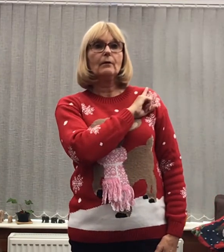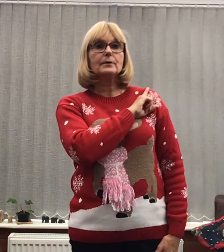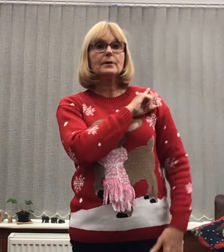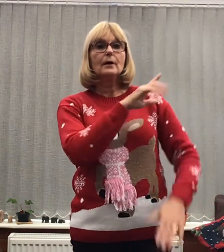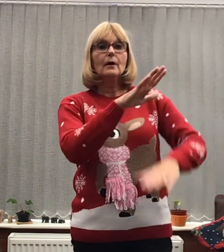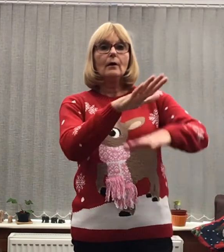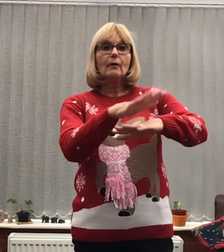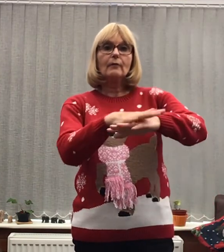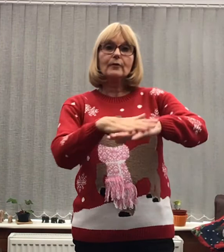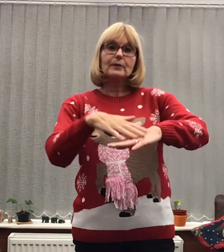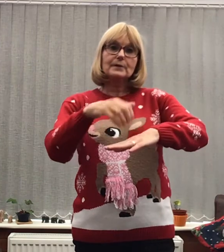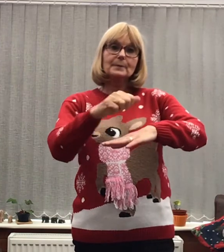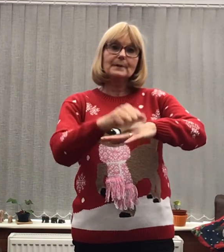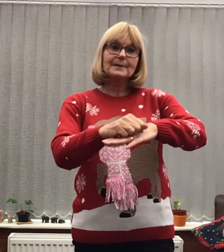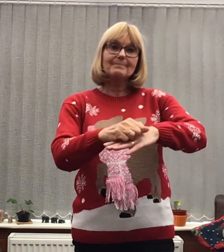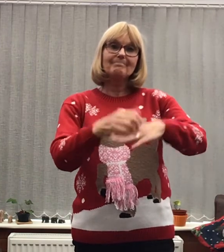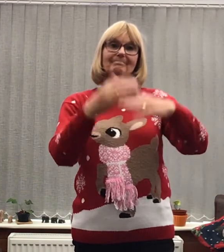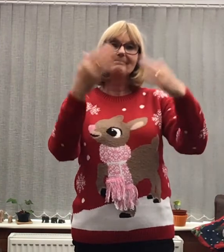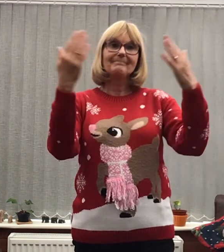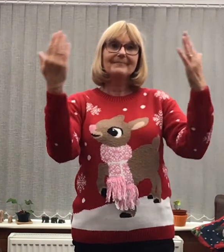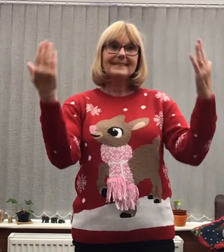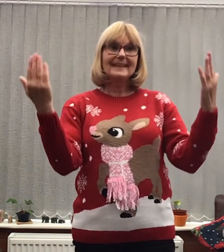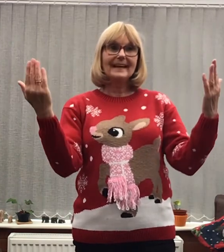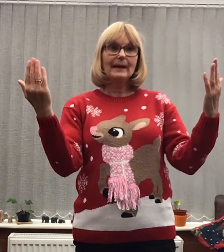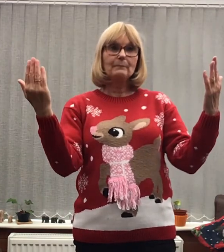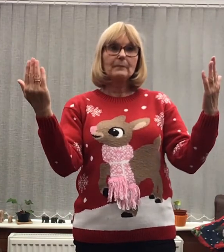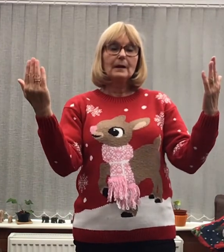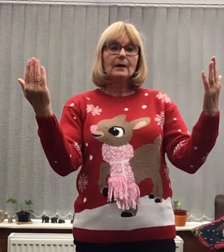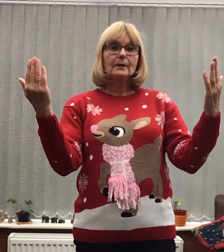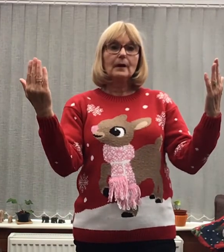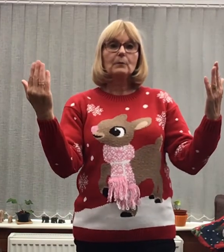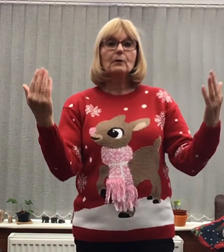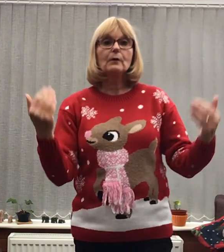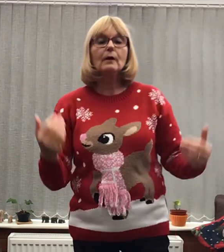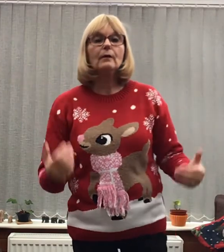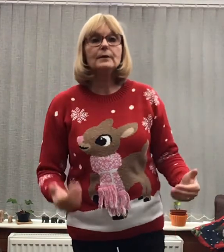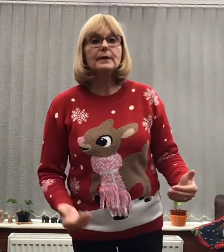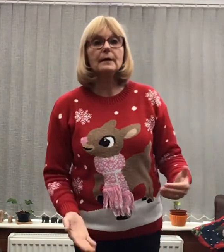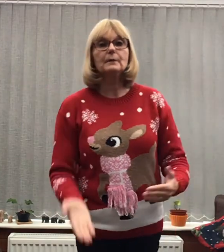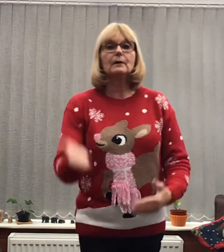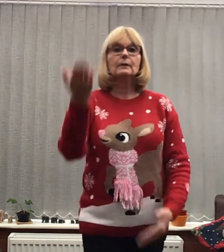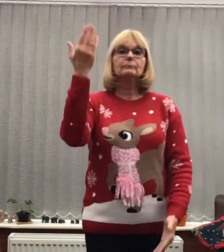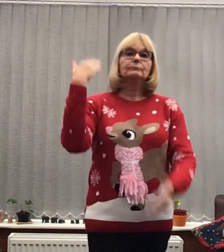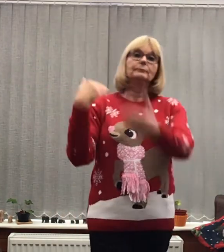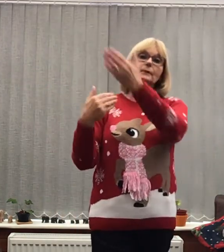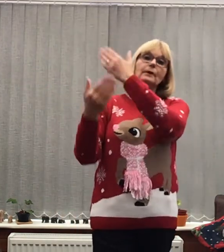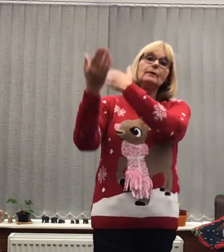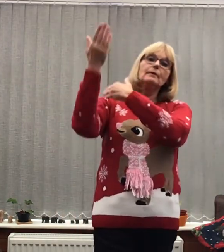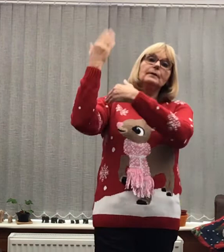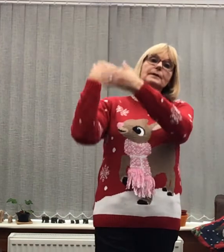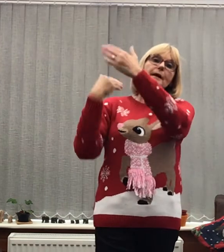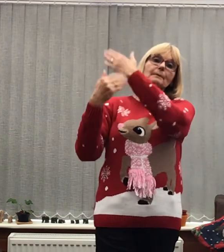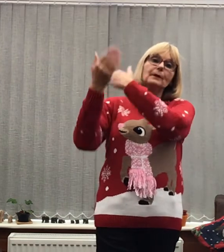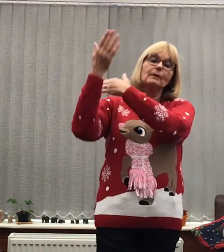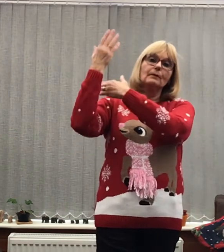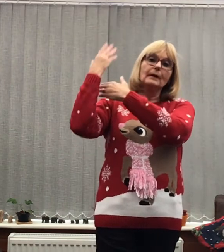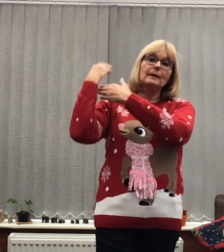Of Christmas Day Now I'm going go Long time ago Long time ago In